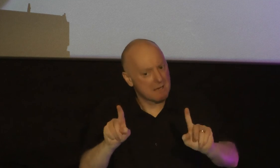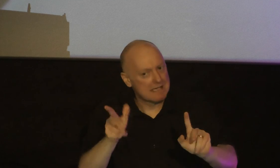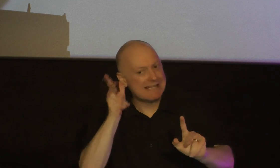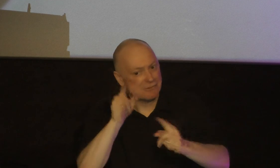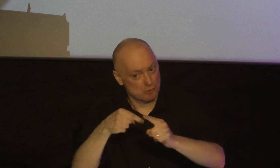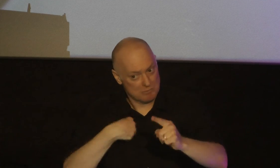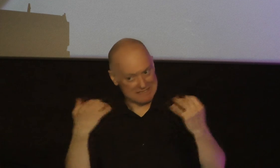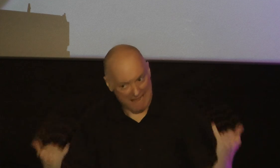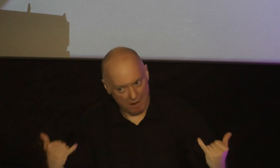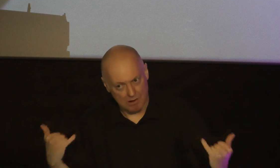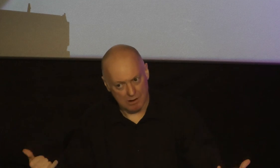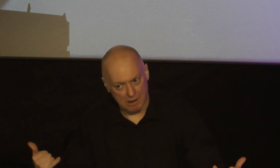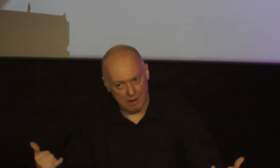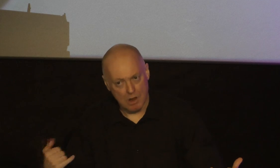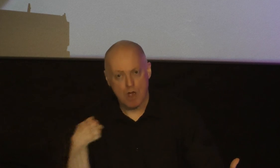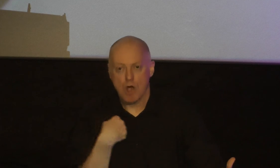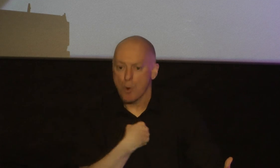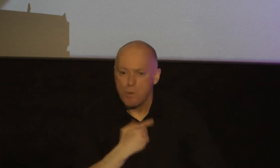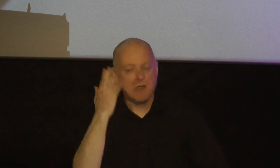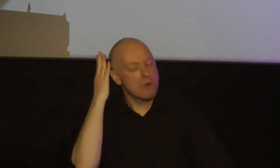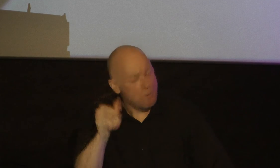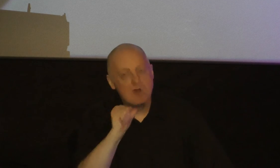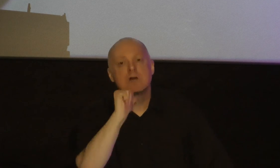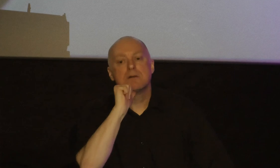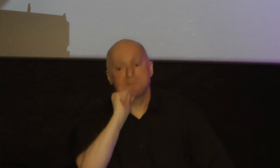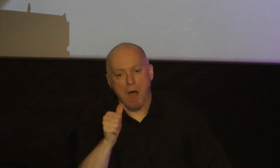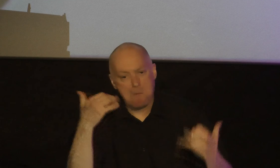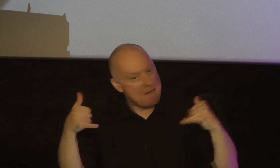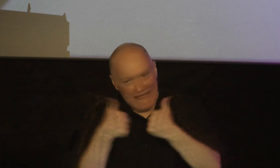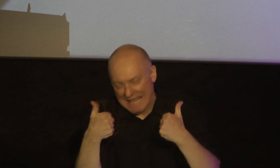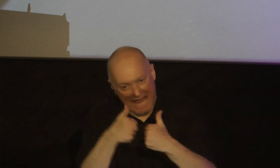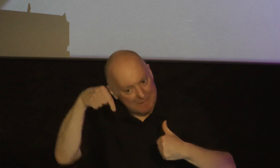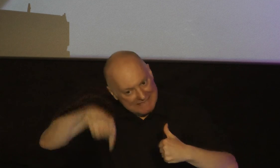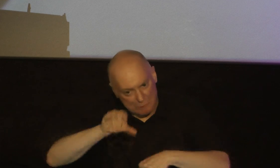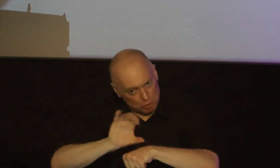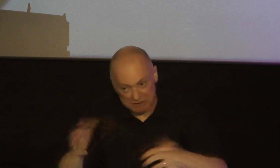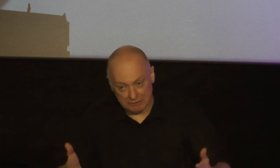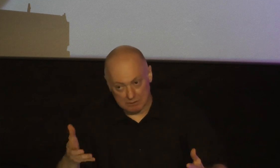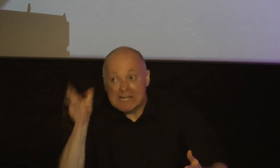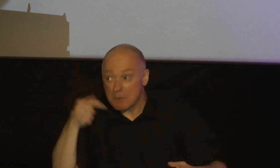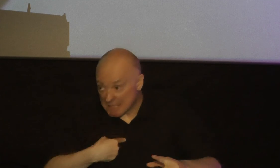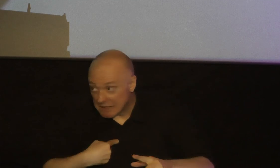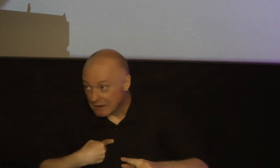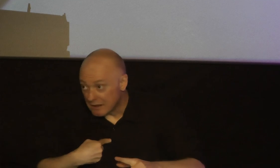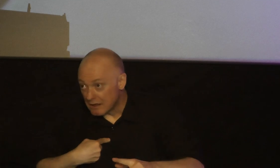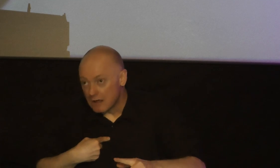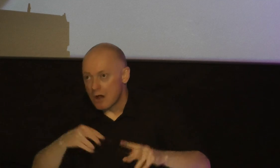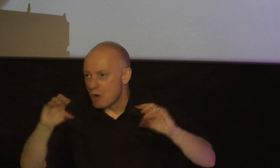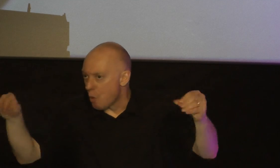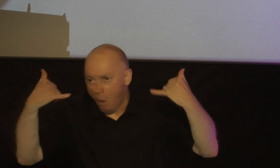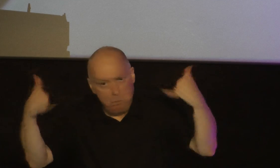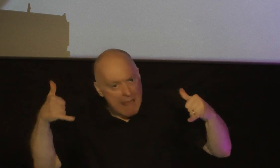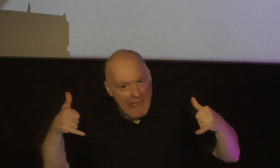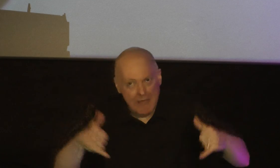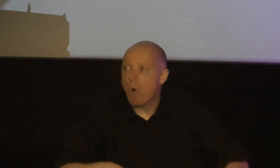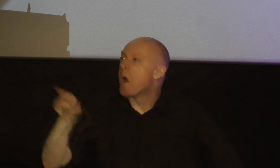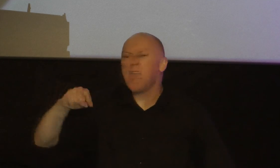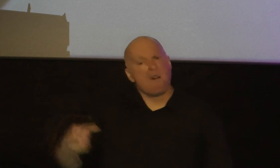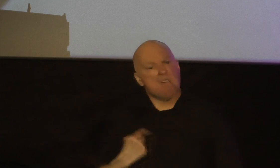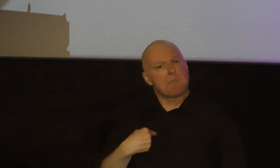now we are not gonna do these games in this church do you hear that we're not playing these he offended me and I'm